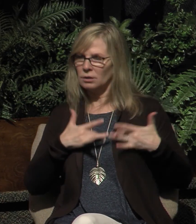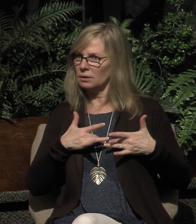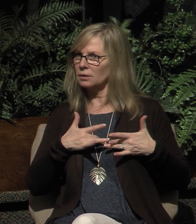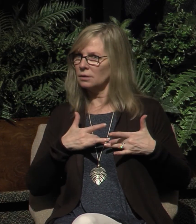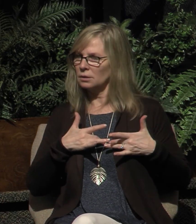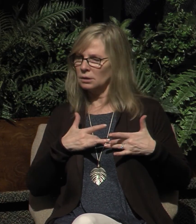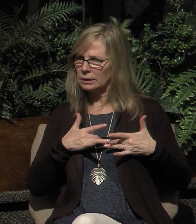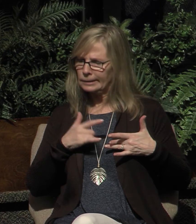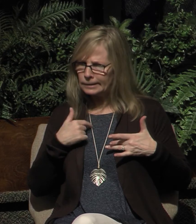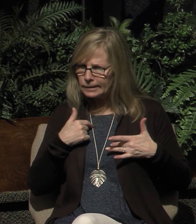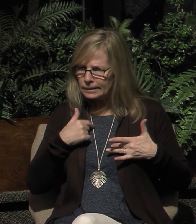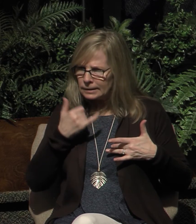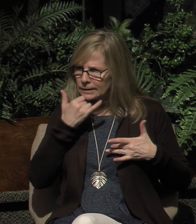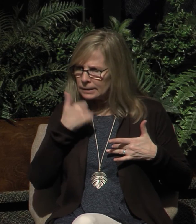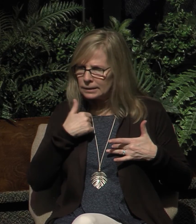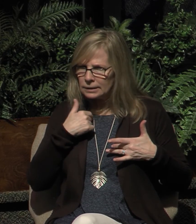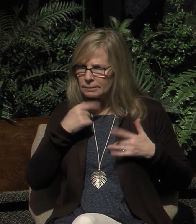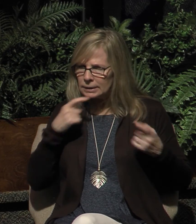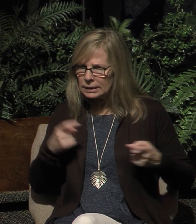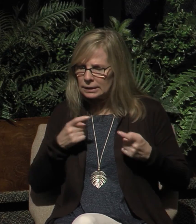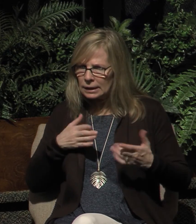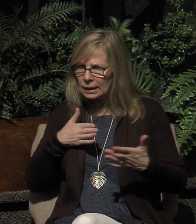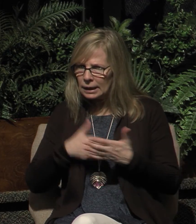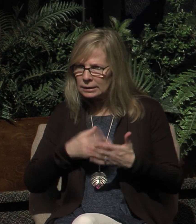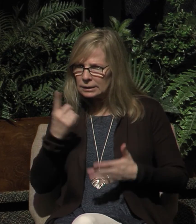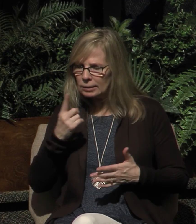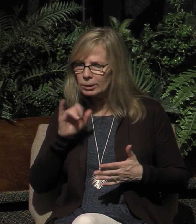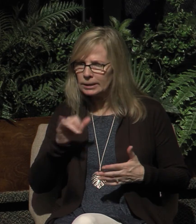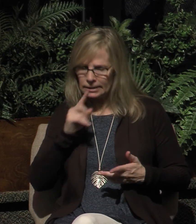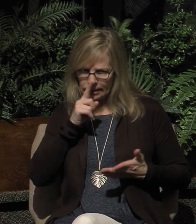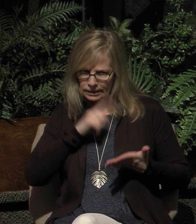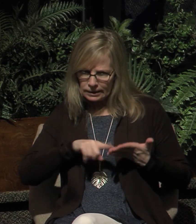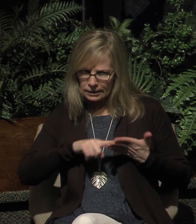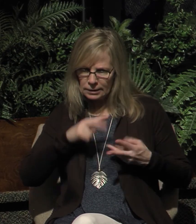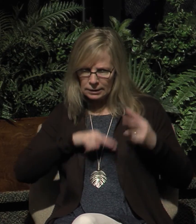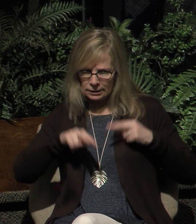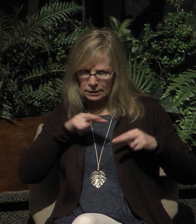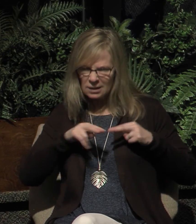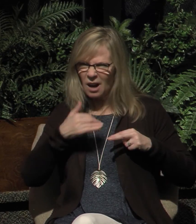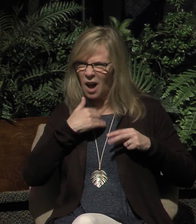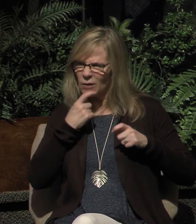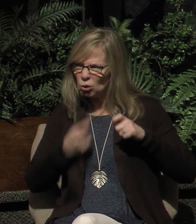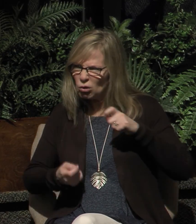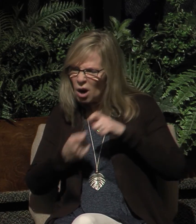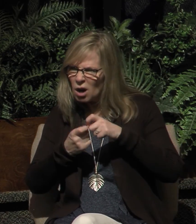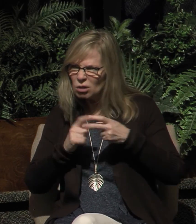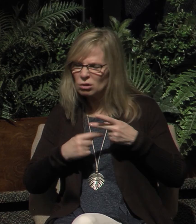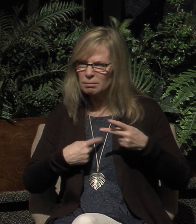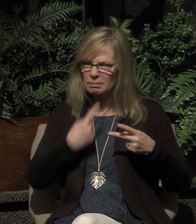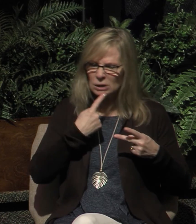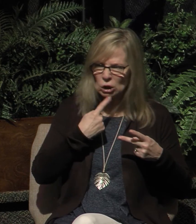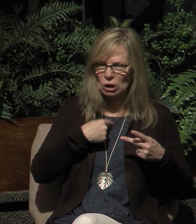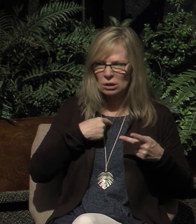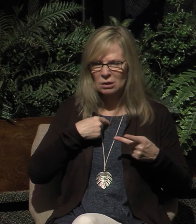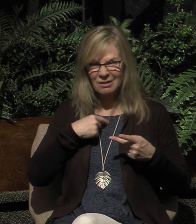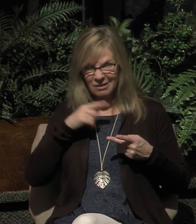not sinned against others in the body of Christ so we examine ourselves do we have grudges have we forgiven one another